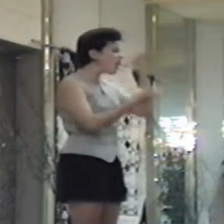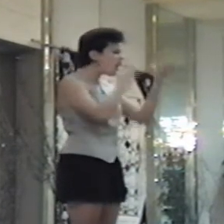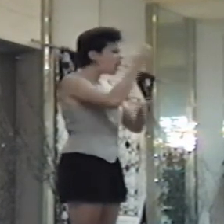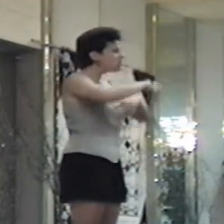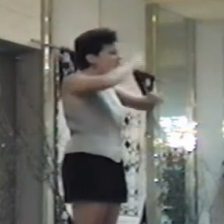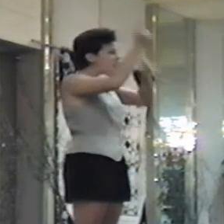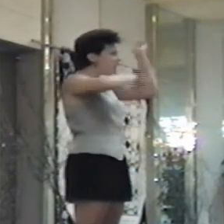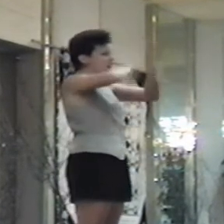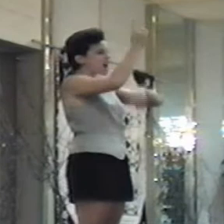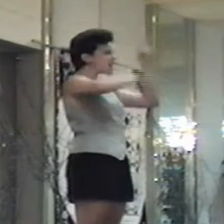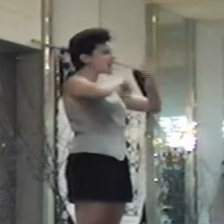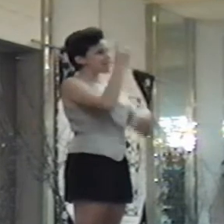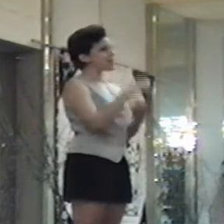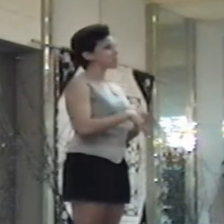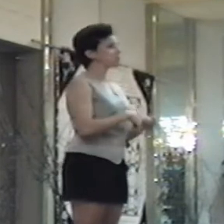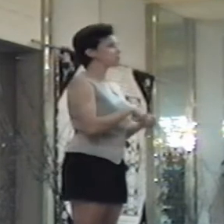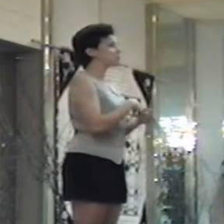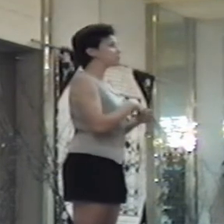word, but just kind of a screaming kind of sound.